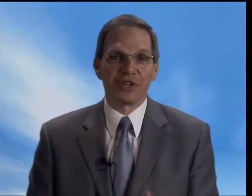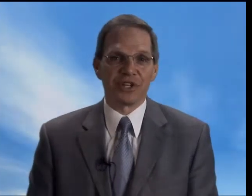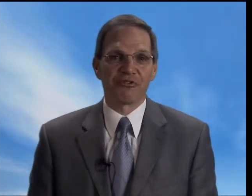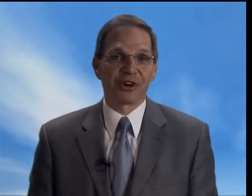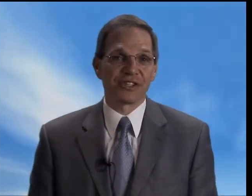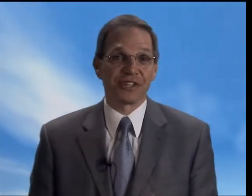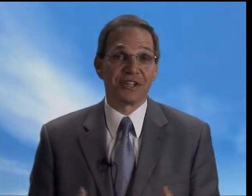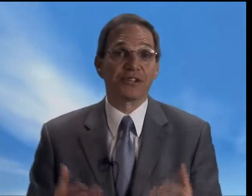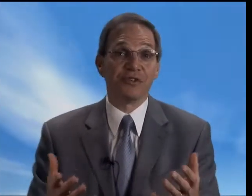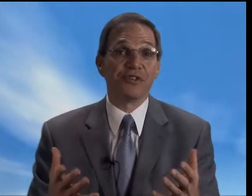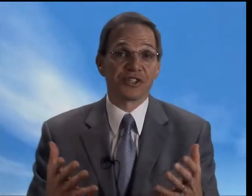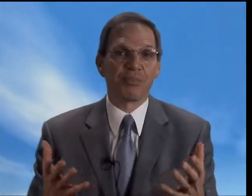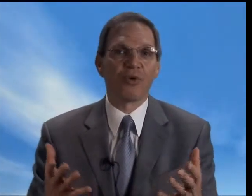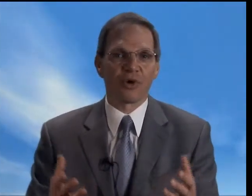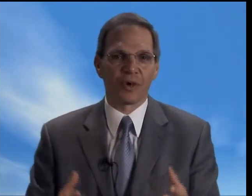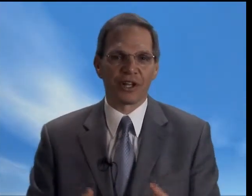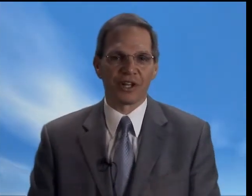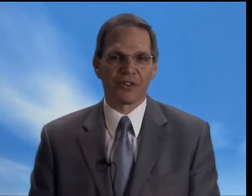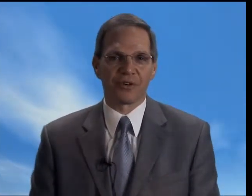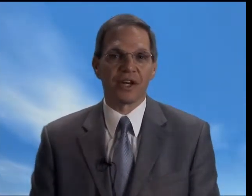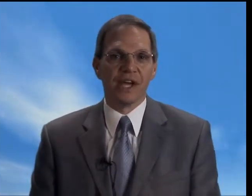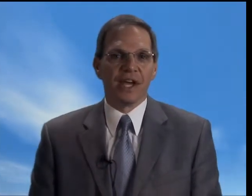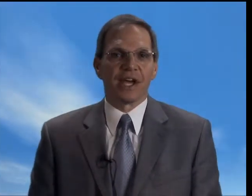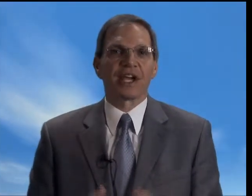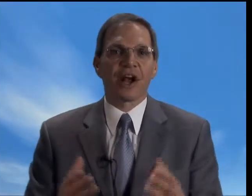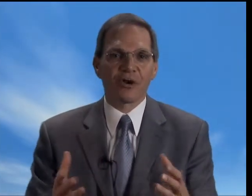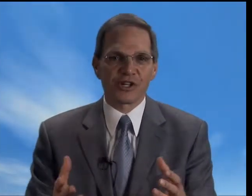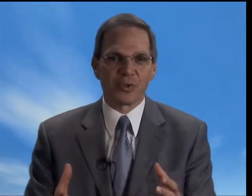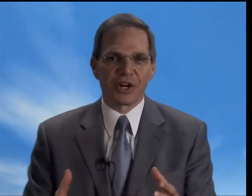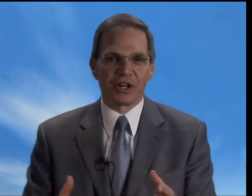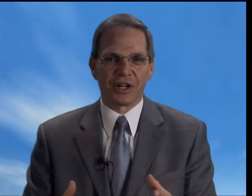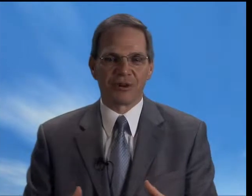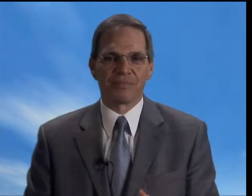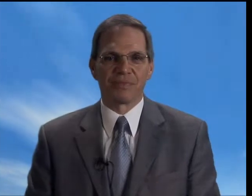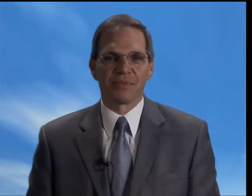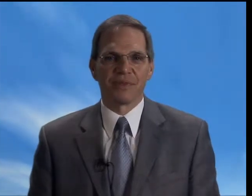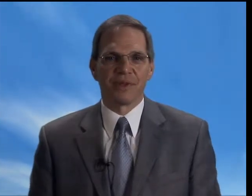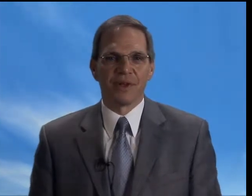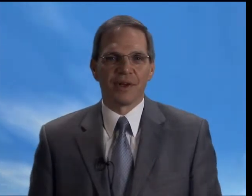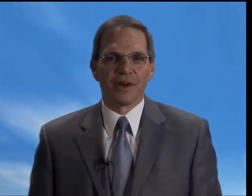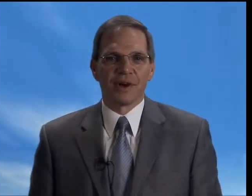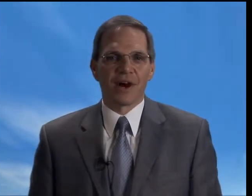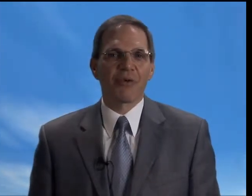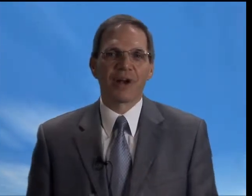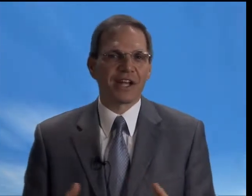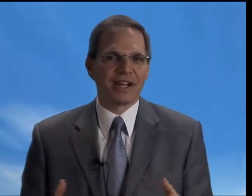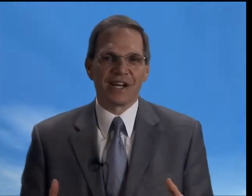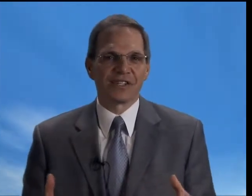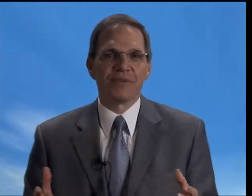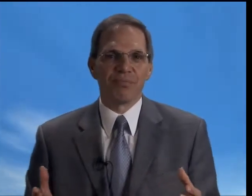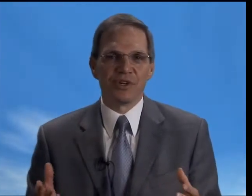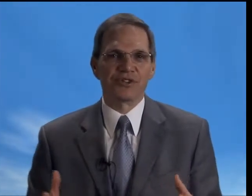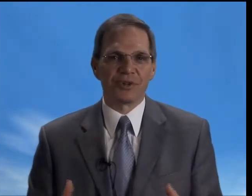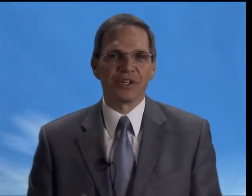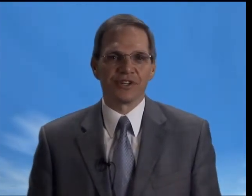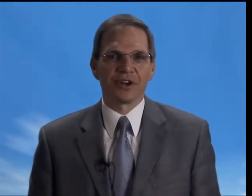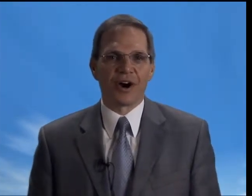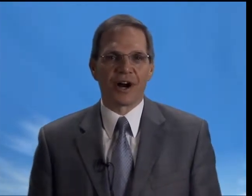for us to continue to support one another and encourage one another. I recognize that ministry is hard,